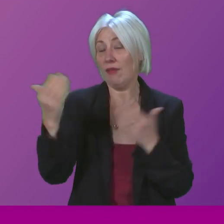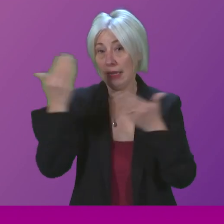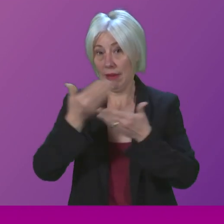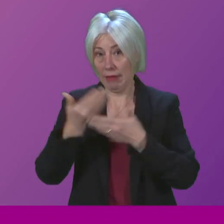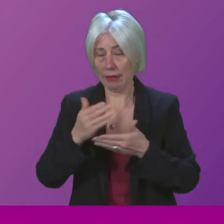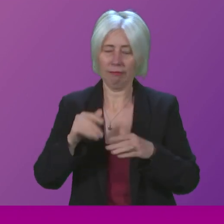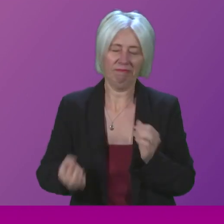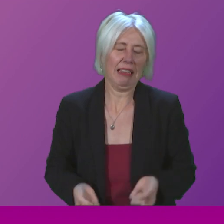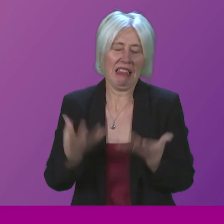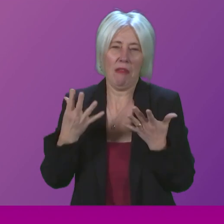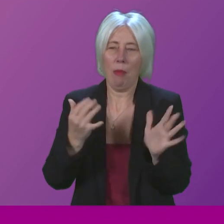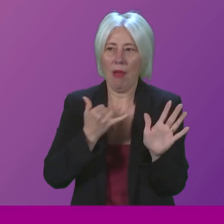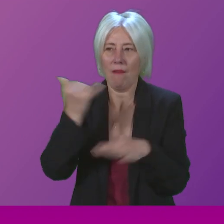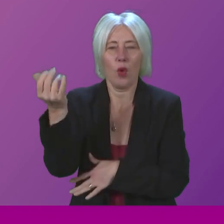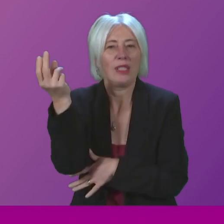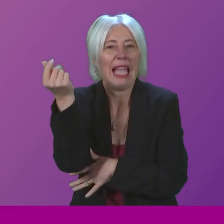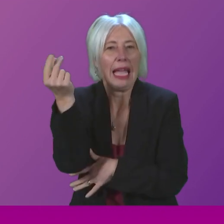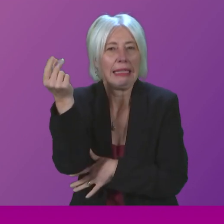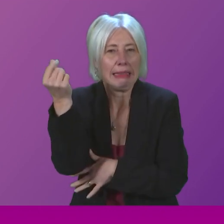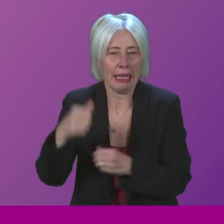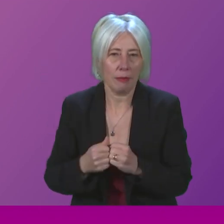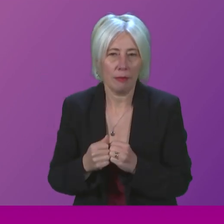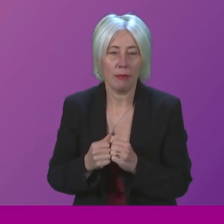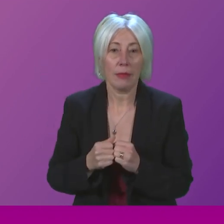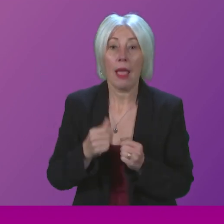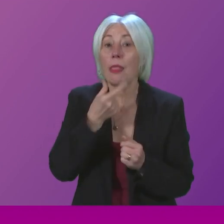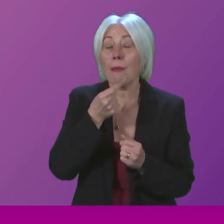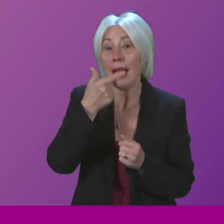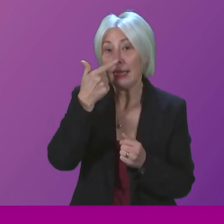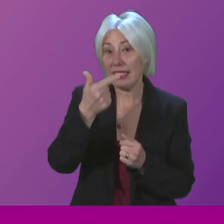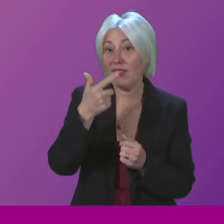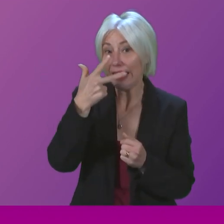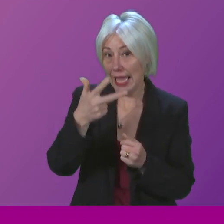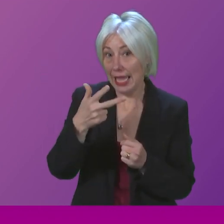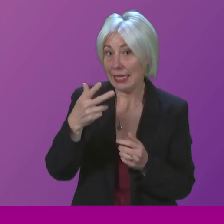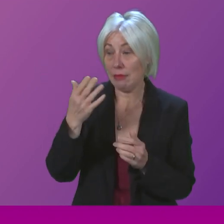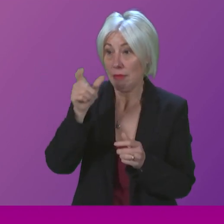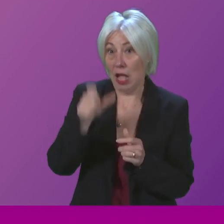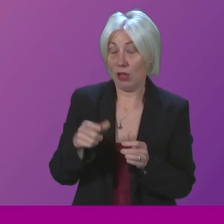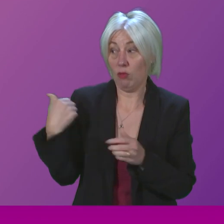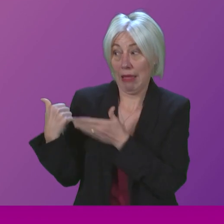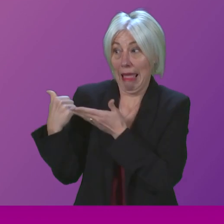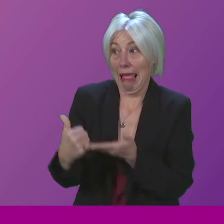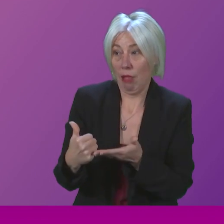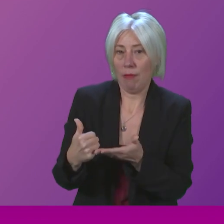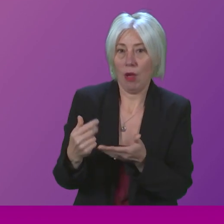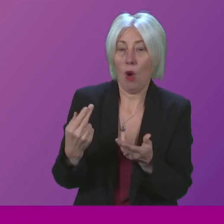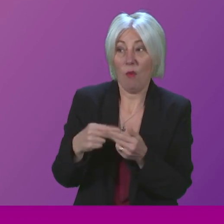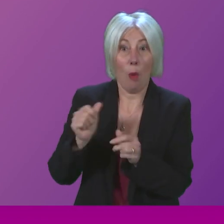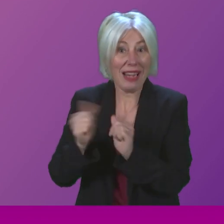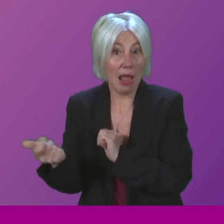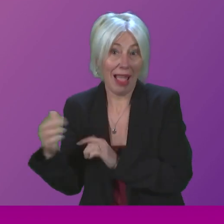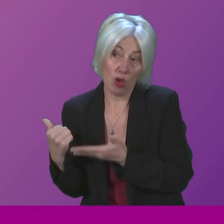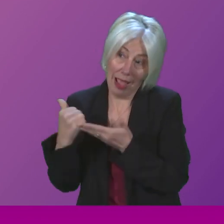and called a taxi. The 78-year-old man had to get help from his neighbours to lift his wife into the taxi